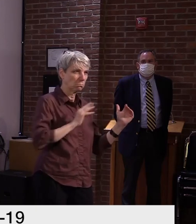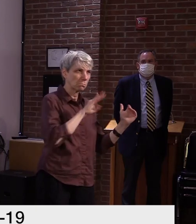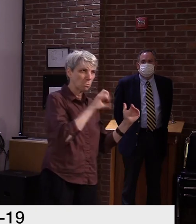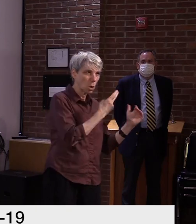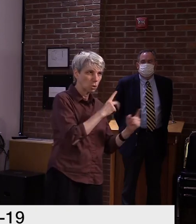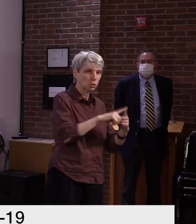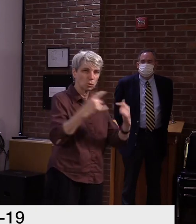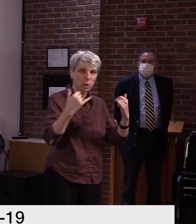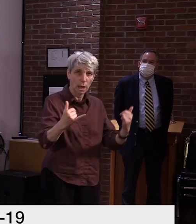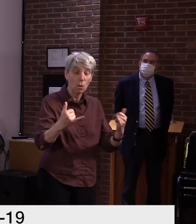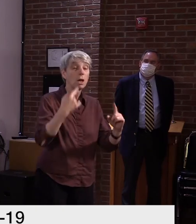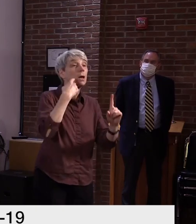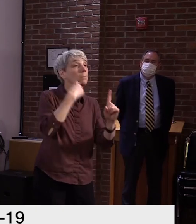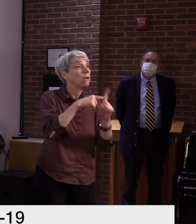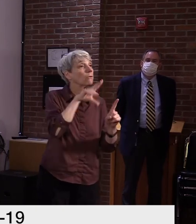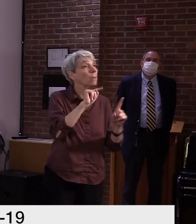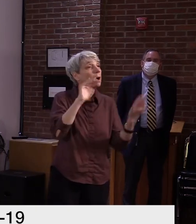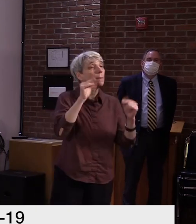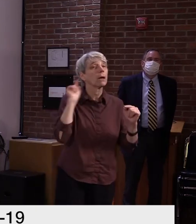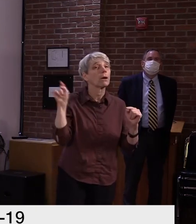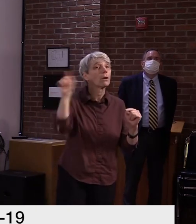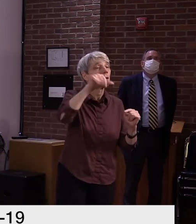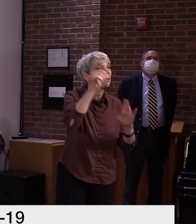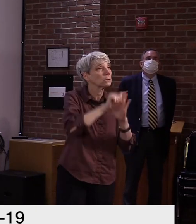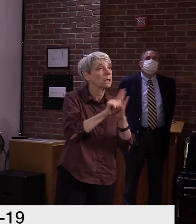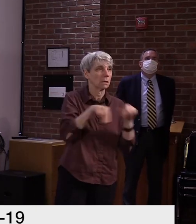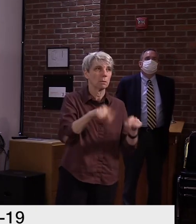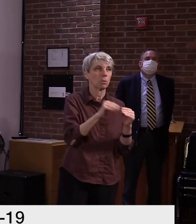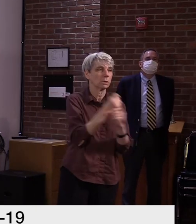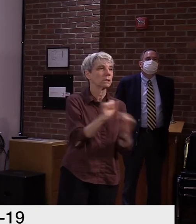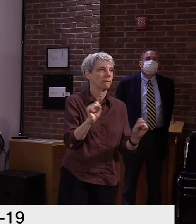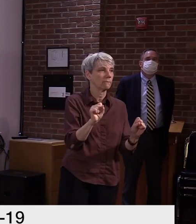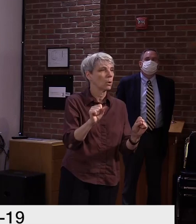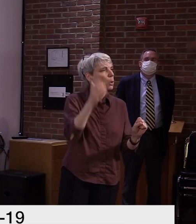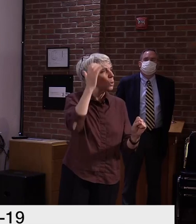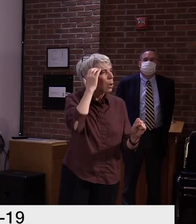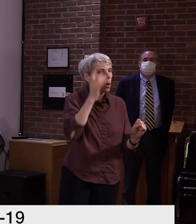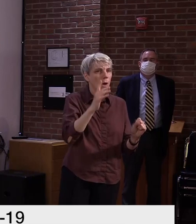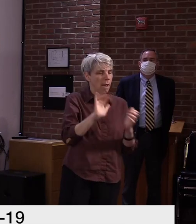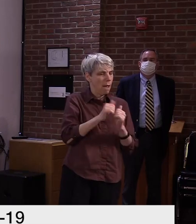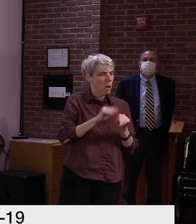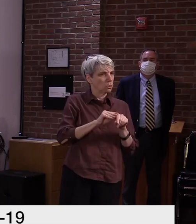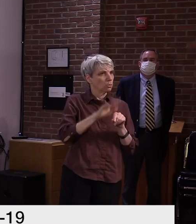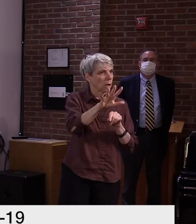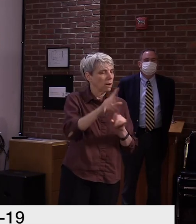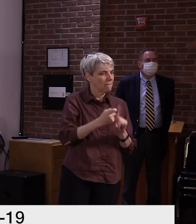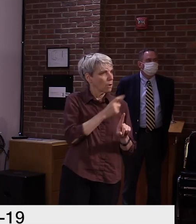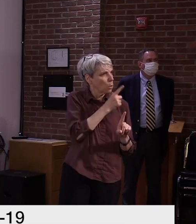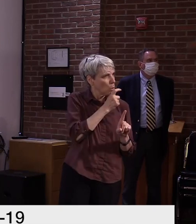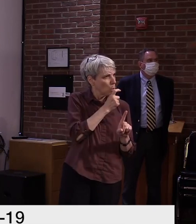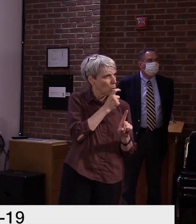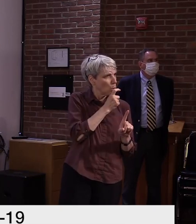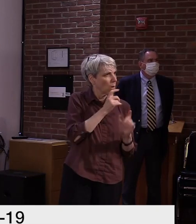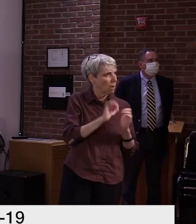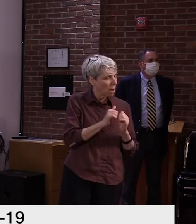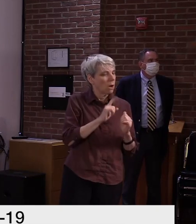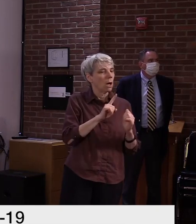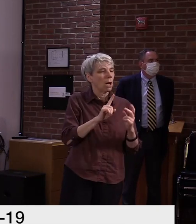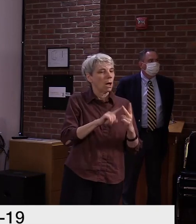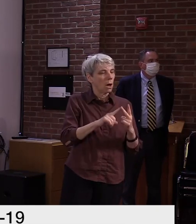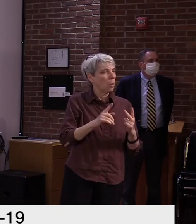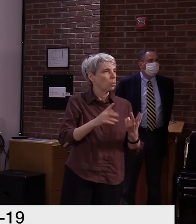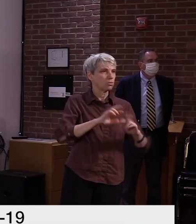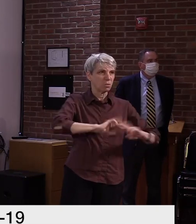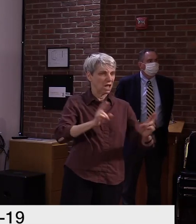about this virus and how it's transmitted and by whom. We have robust testing capacity available and